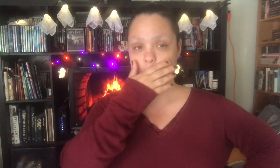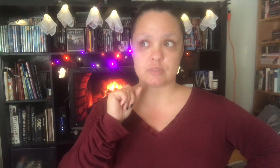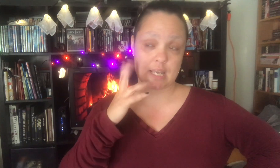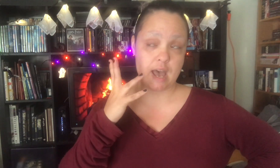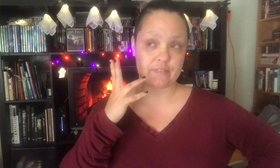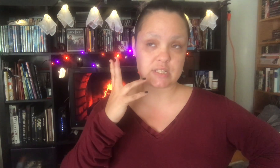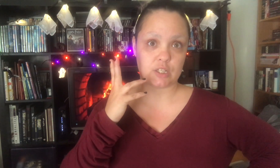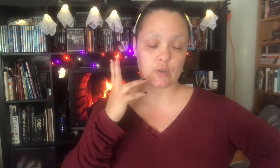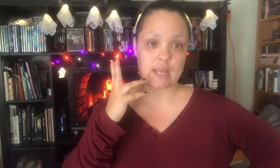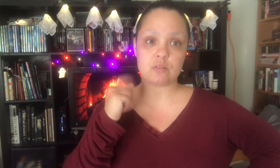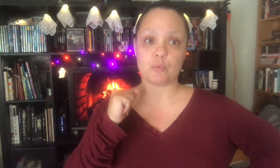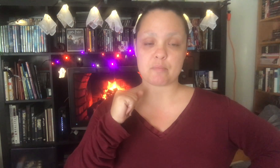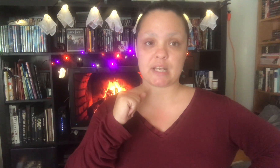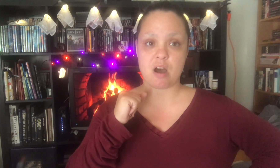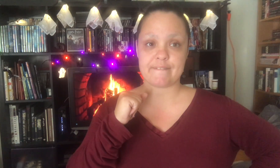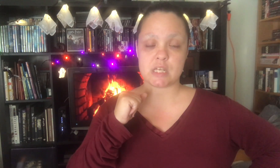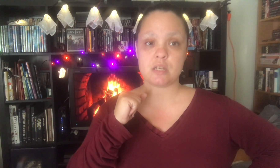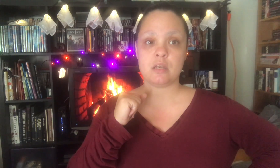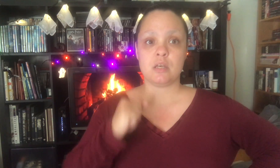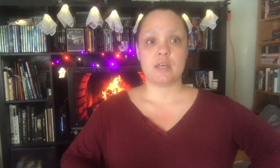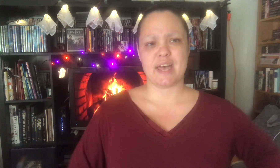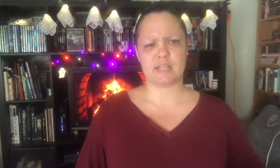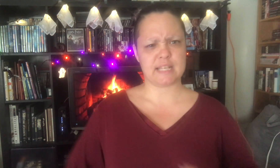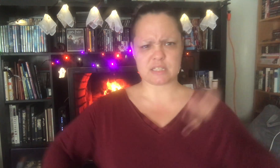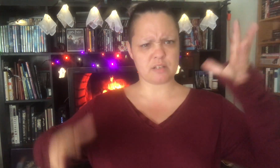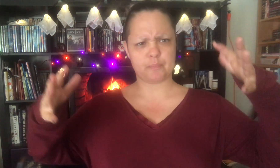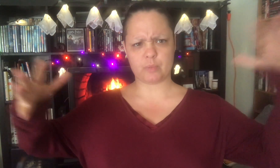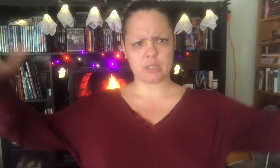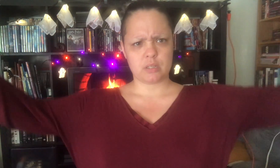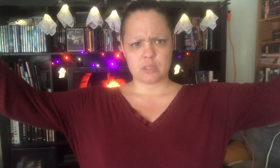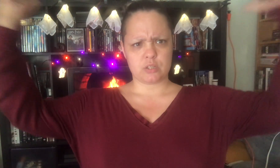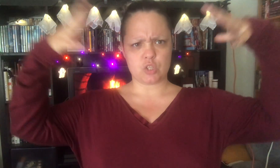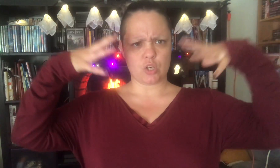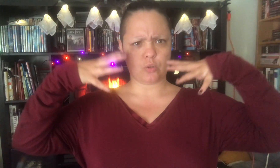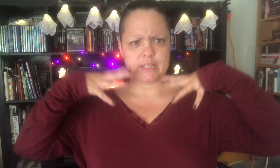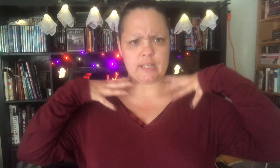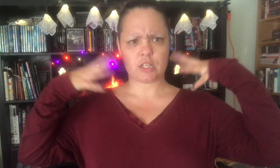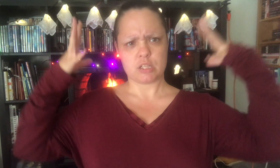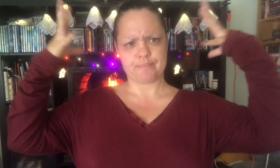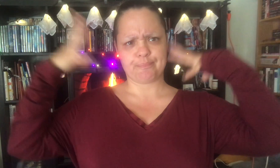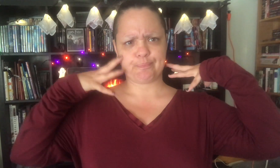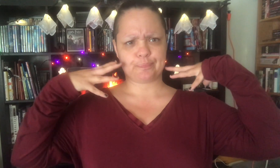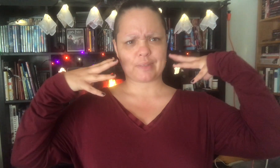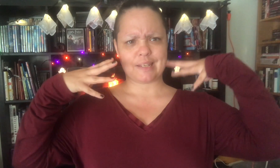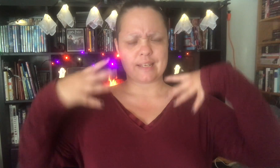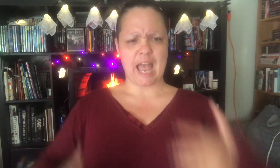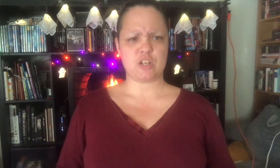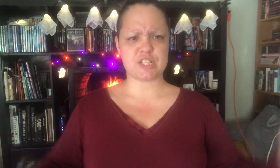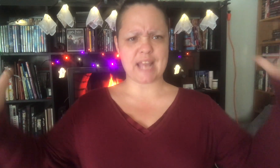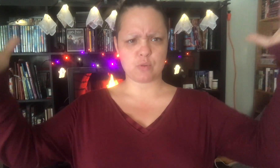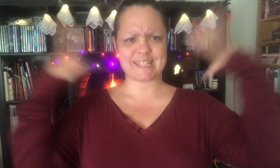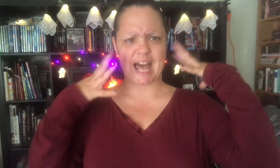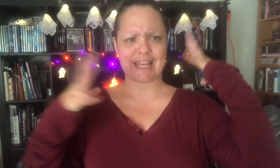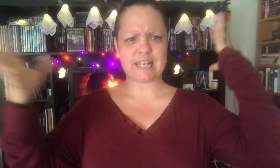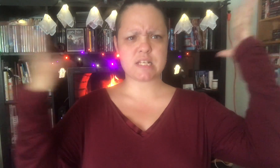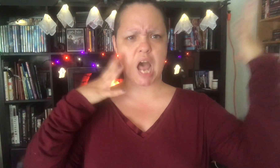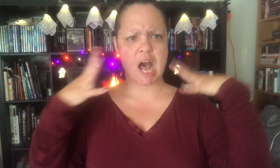to have a cigarette with my coffee and get some, you know, like just outside time.